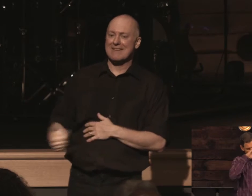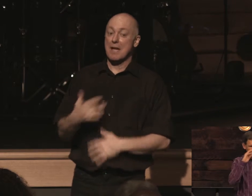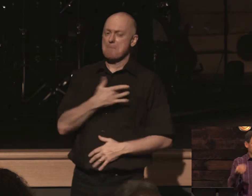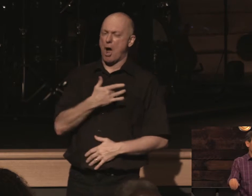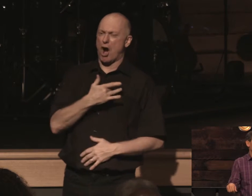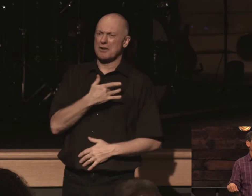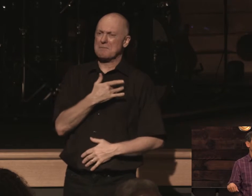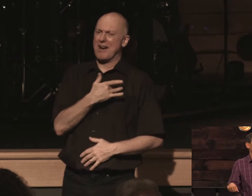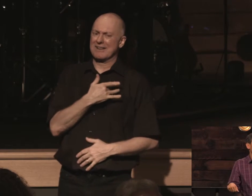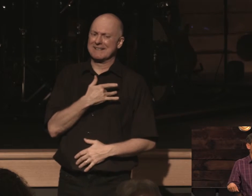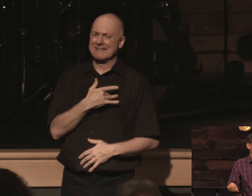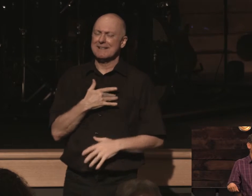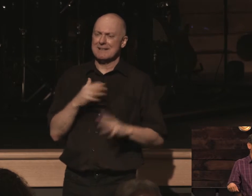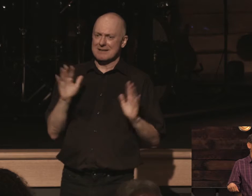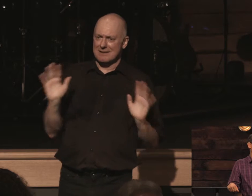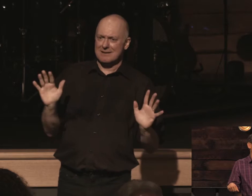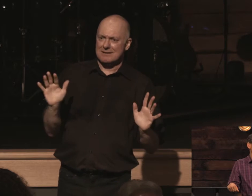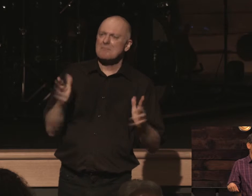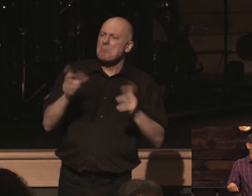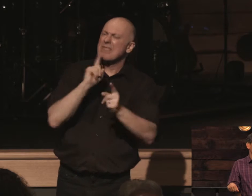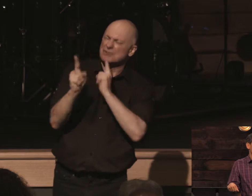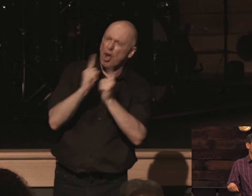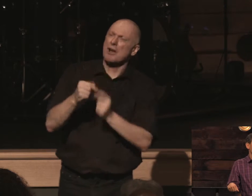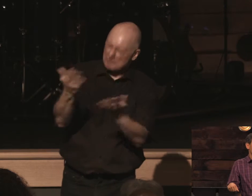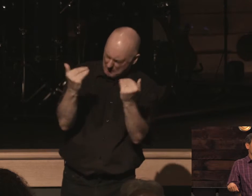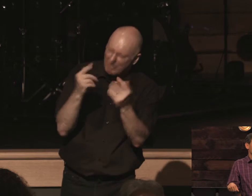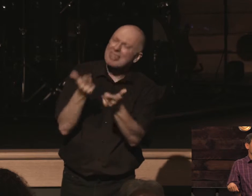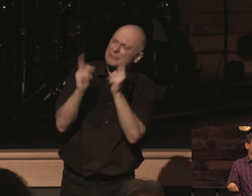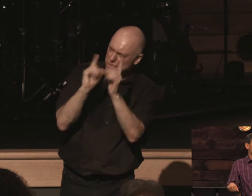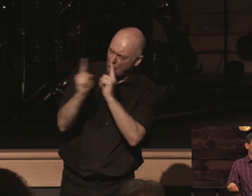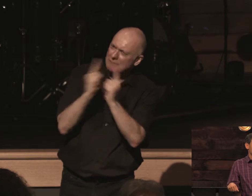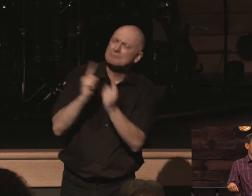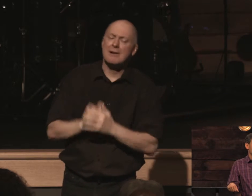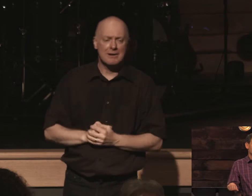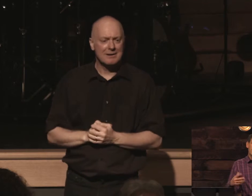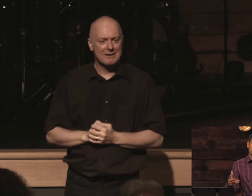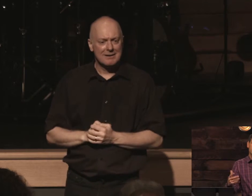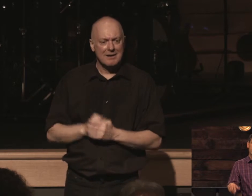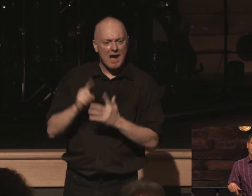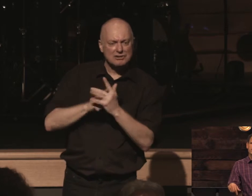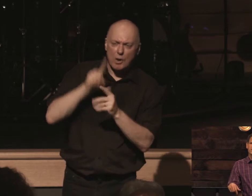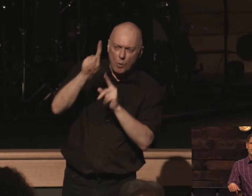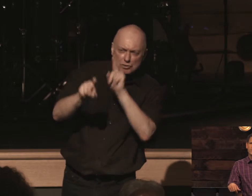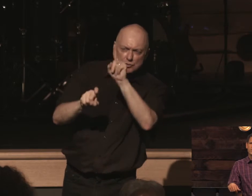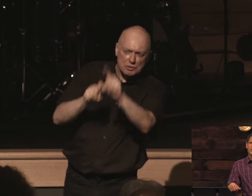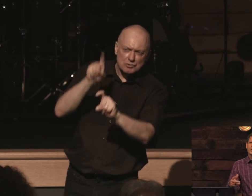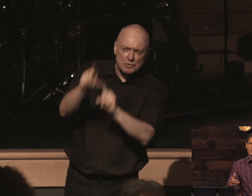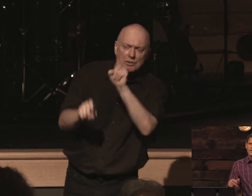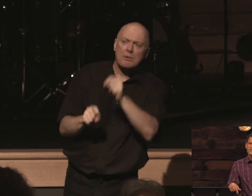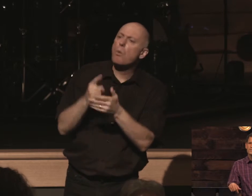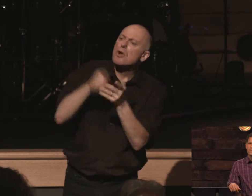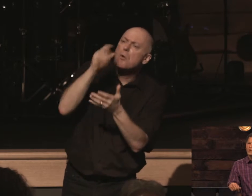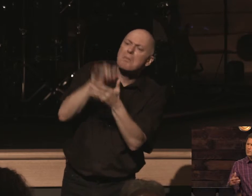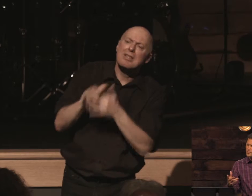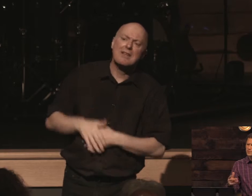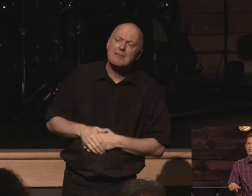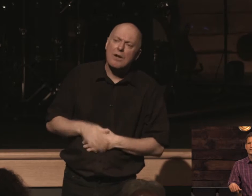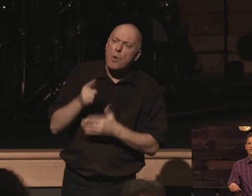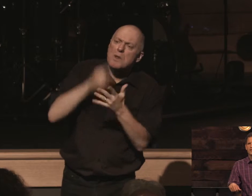just was kind of saying to them hey let's talk let's talk and i started asking some questions you know so what do you believe what do you believe about jesus christ